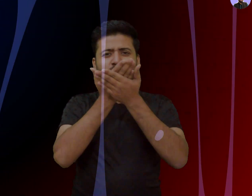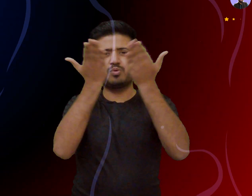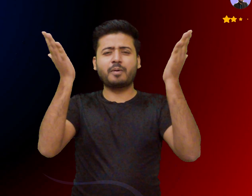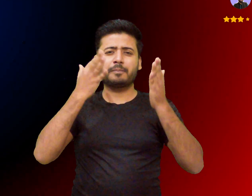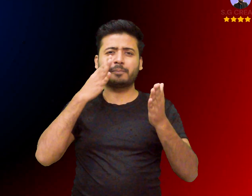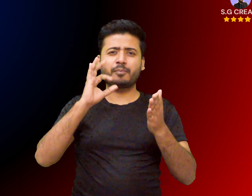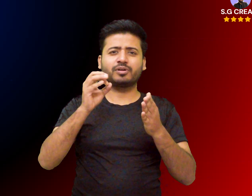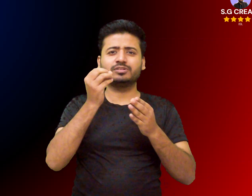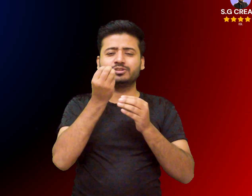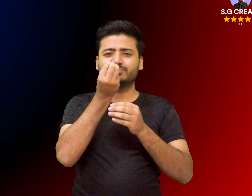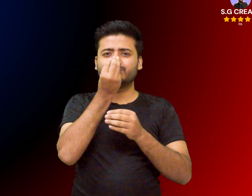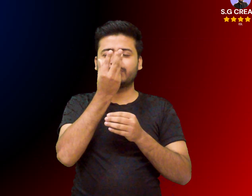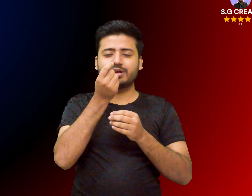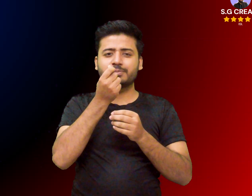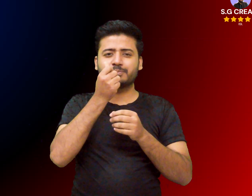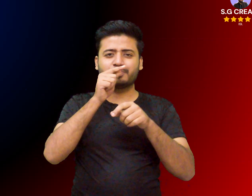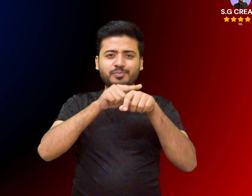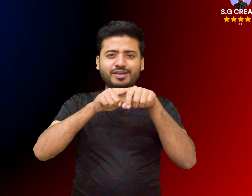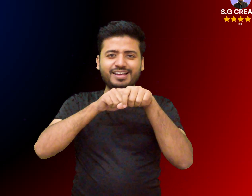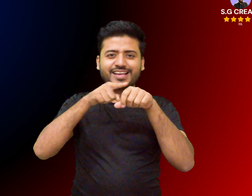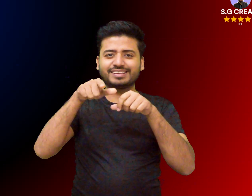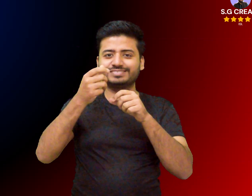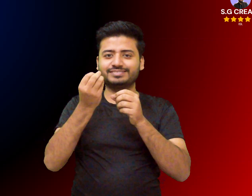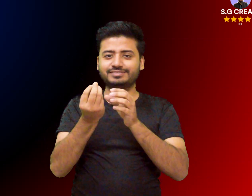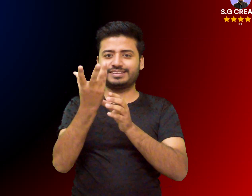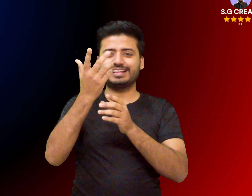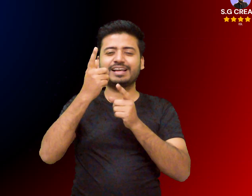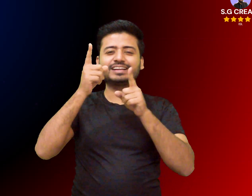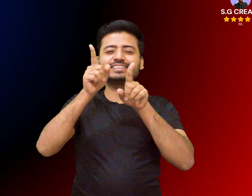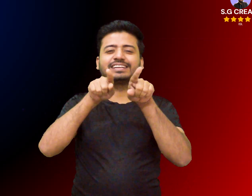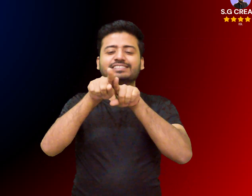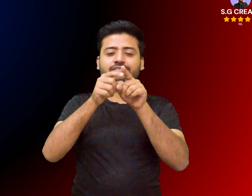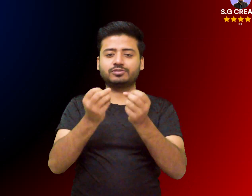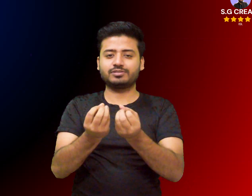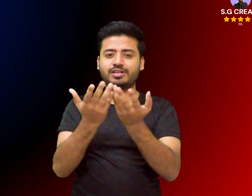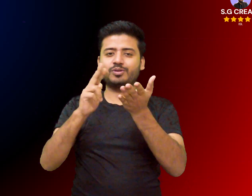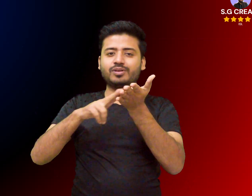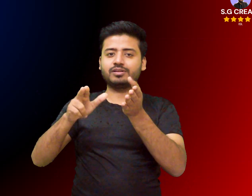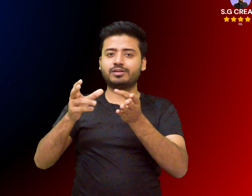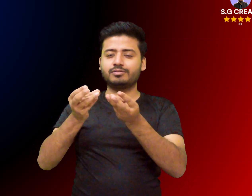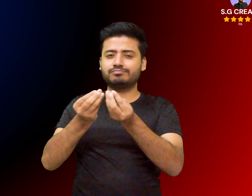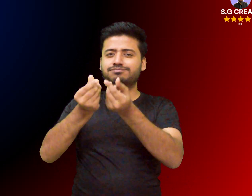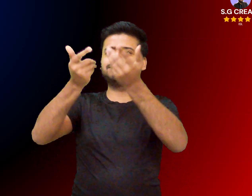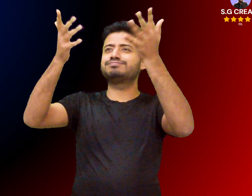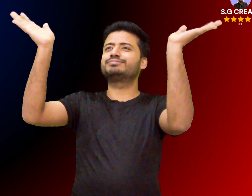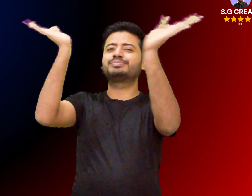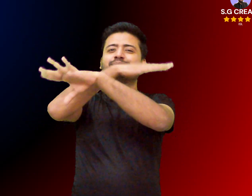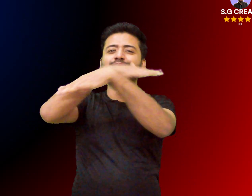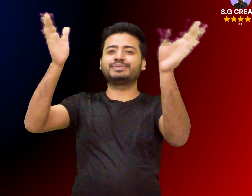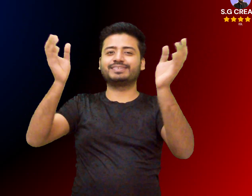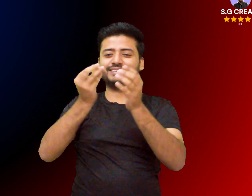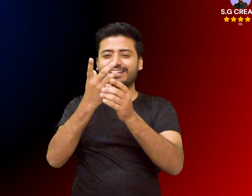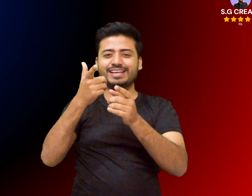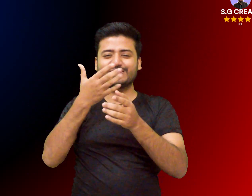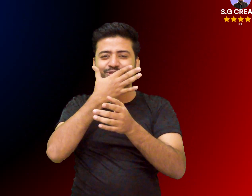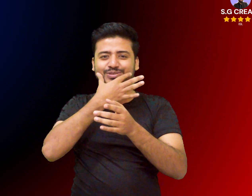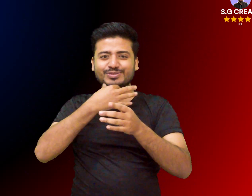dandelion tea made from the plants roots leaves or flowers offers several potential health benefits